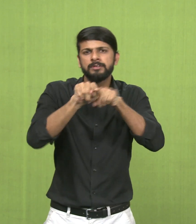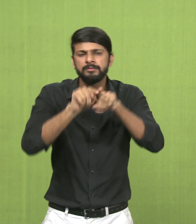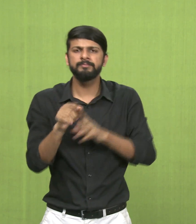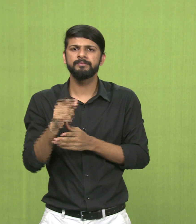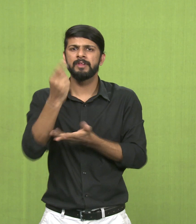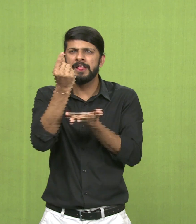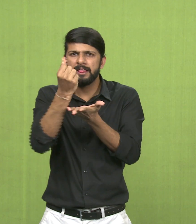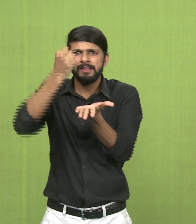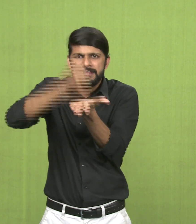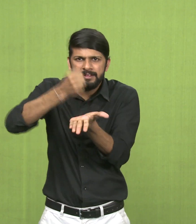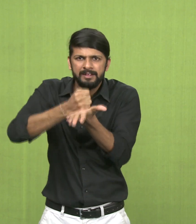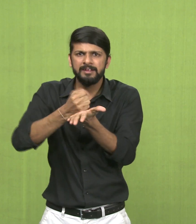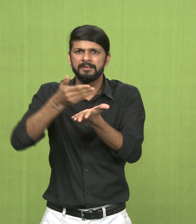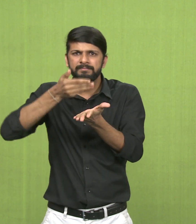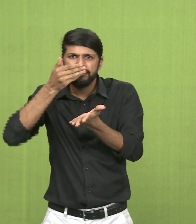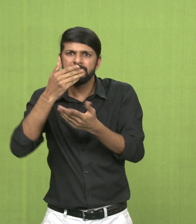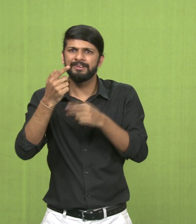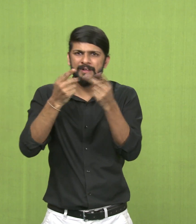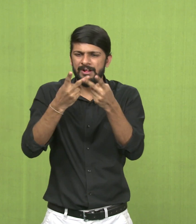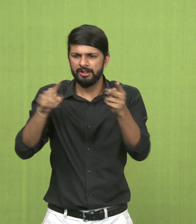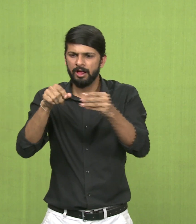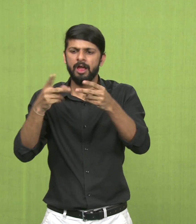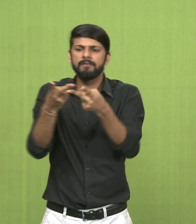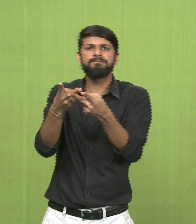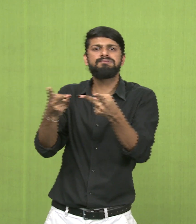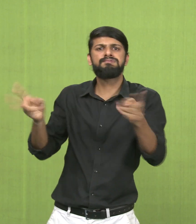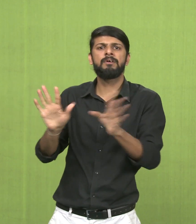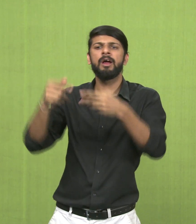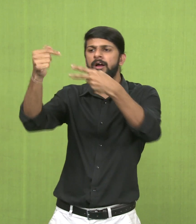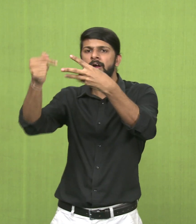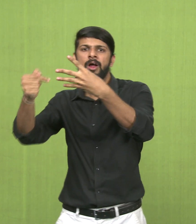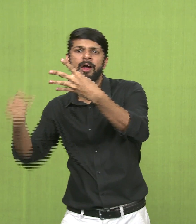composition. And similarly, food also have ingredients.